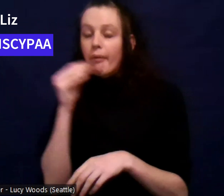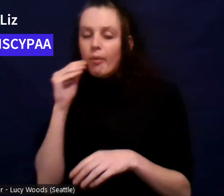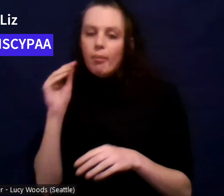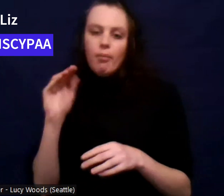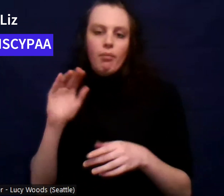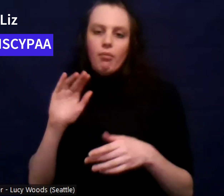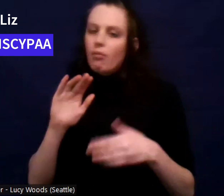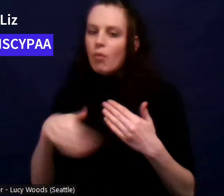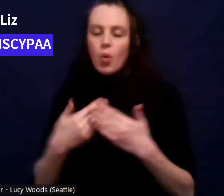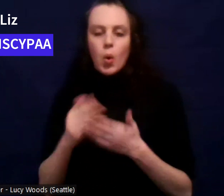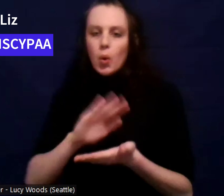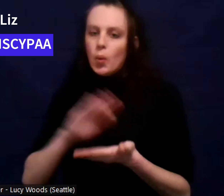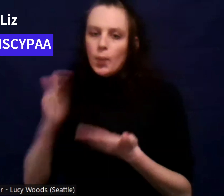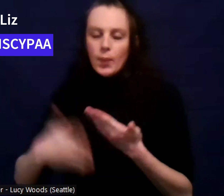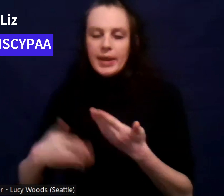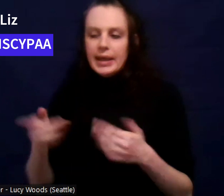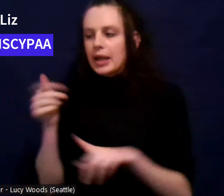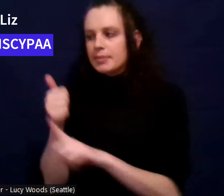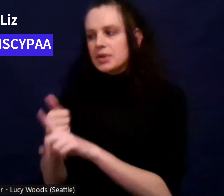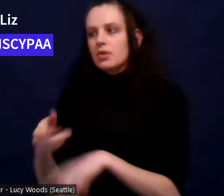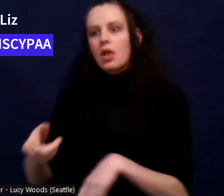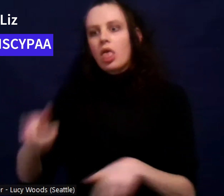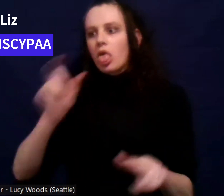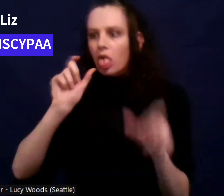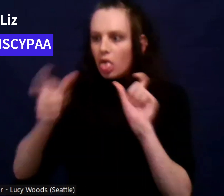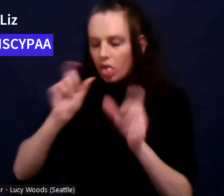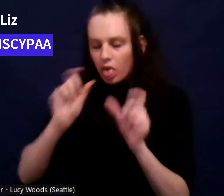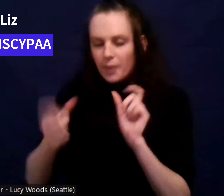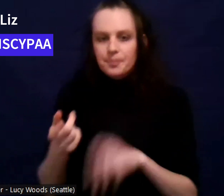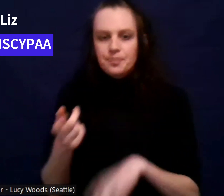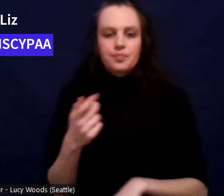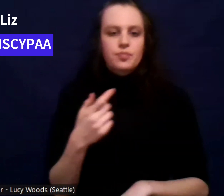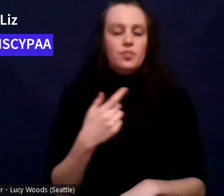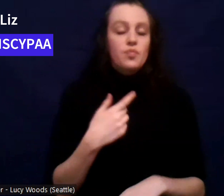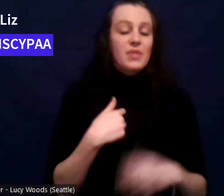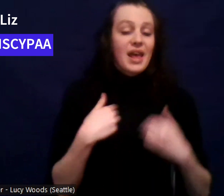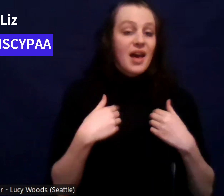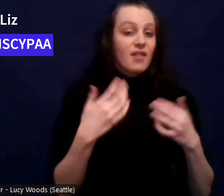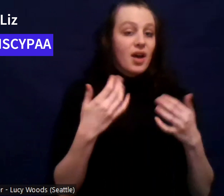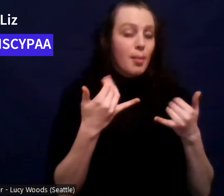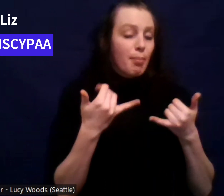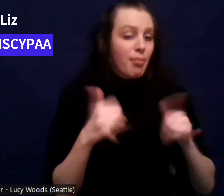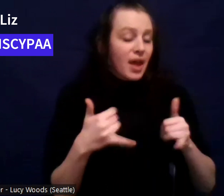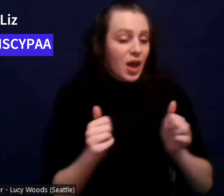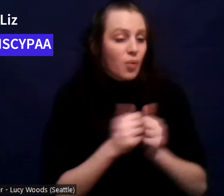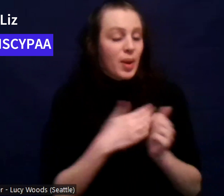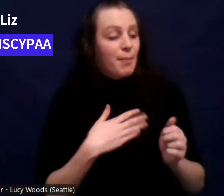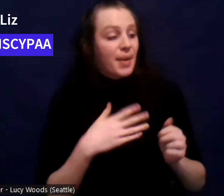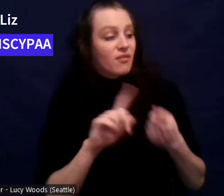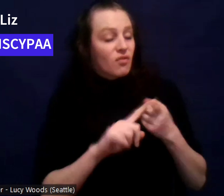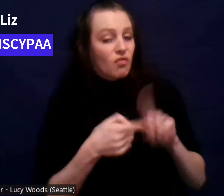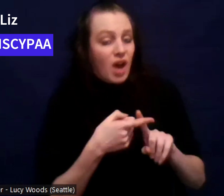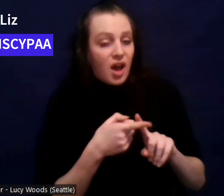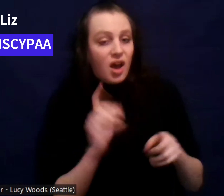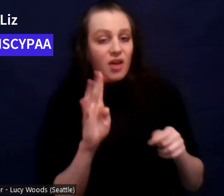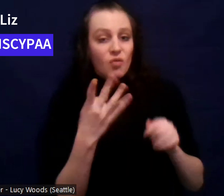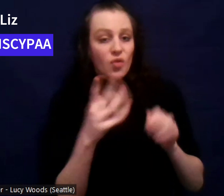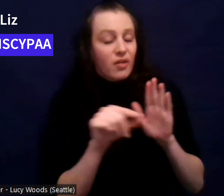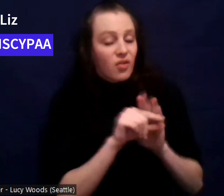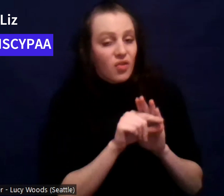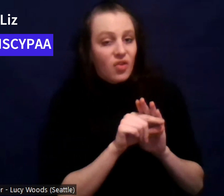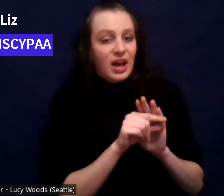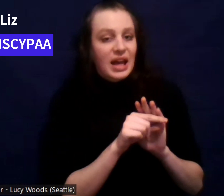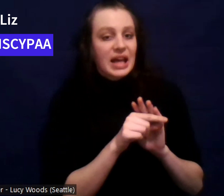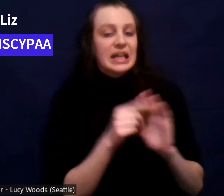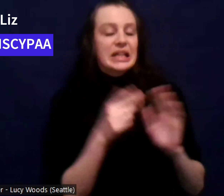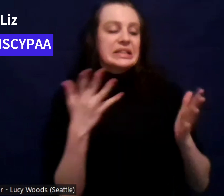you know, I had this like play date and I was like, I really, I was really hoping like he wouldn't drink, but he did. And then like the mom found out